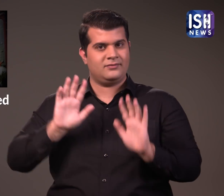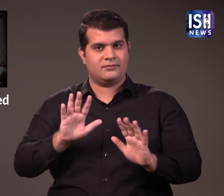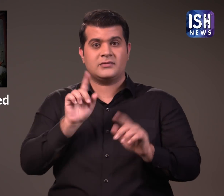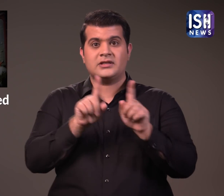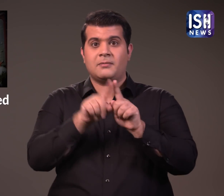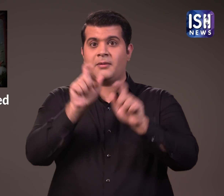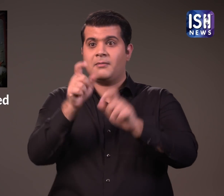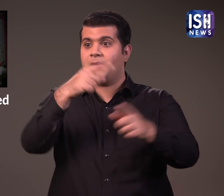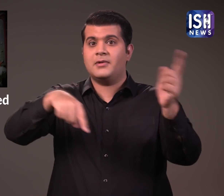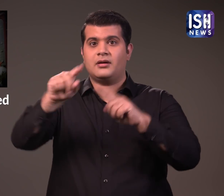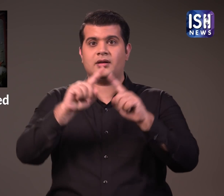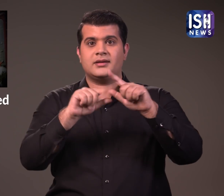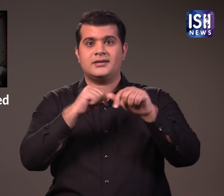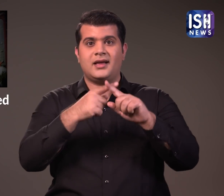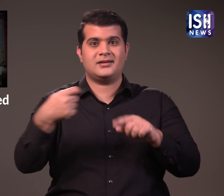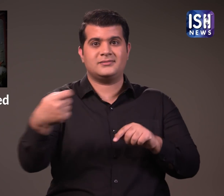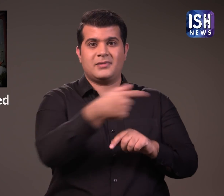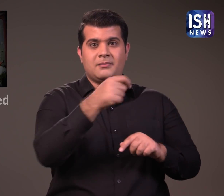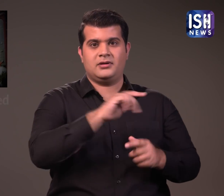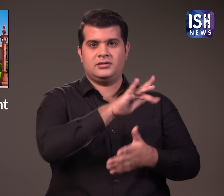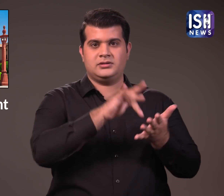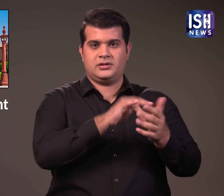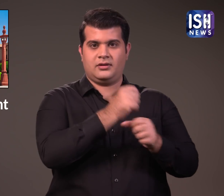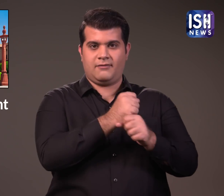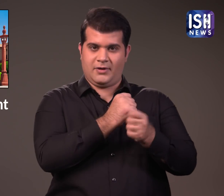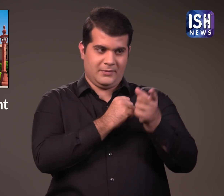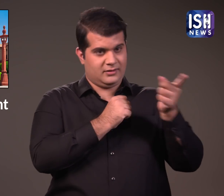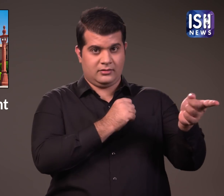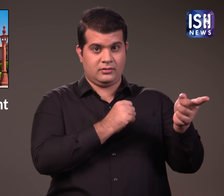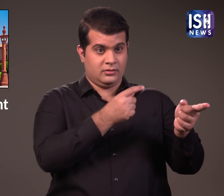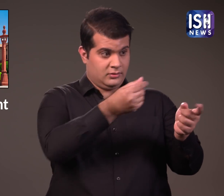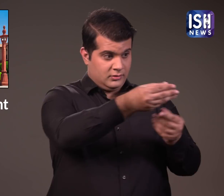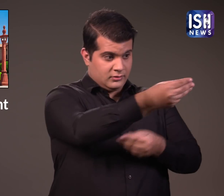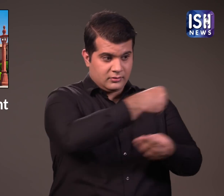They cannot use the taxpayer's money which the central government collects.